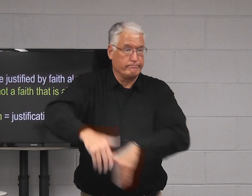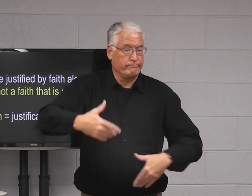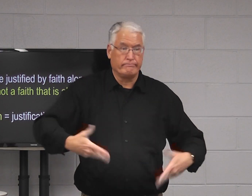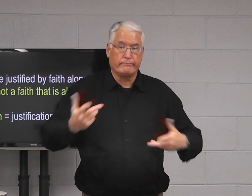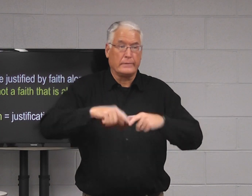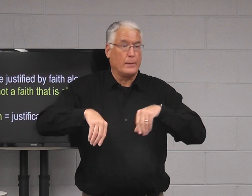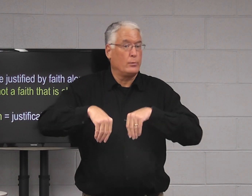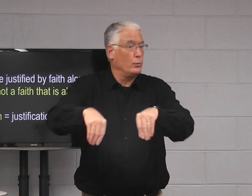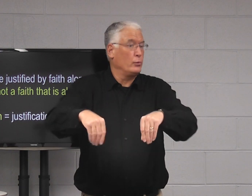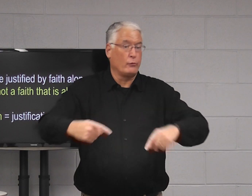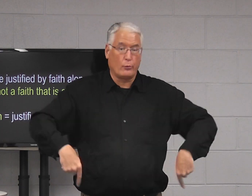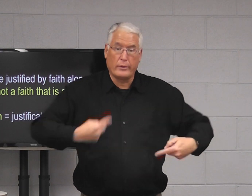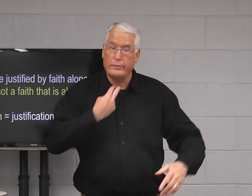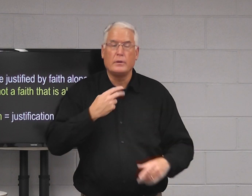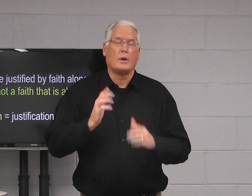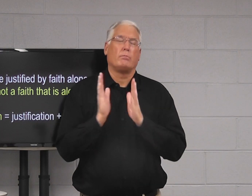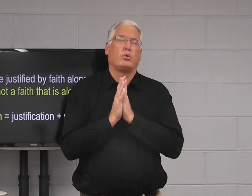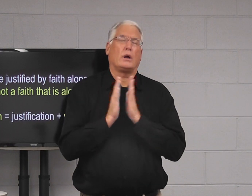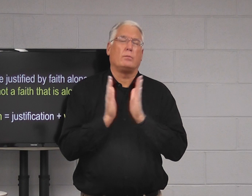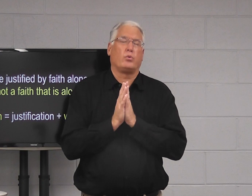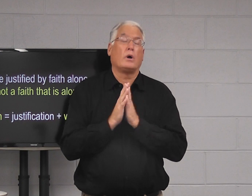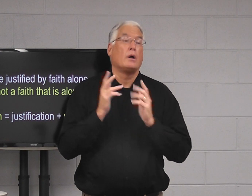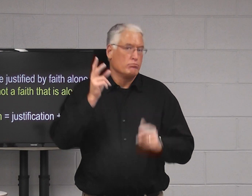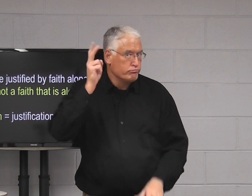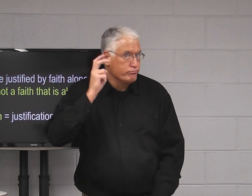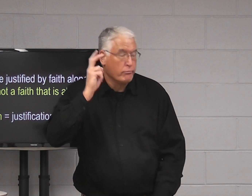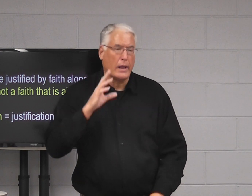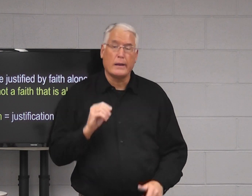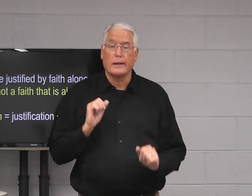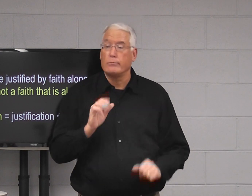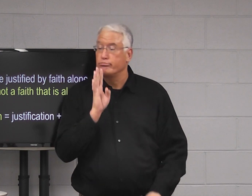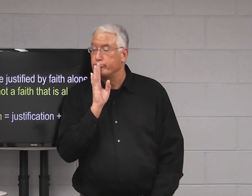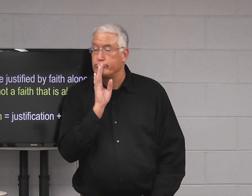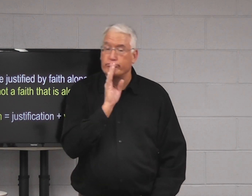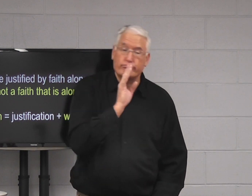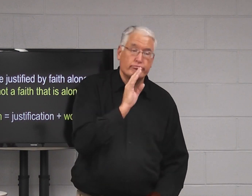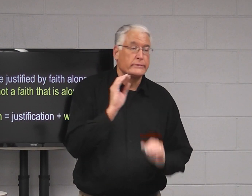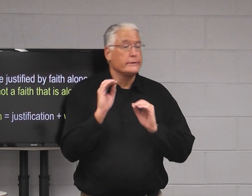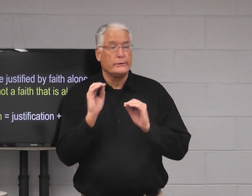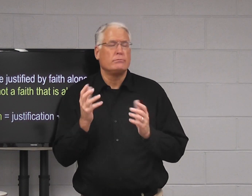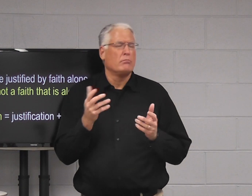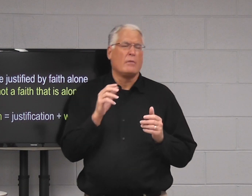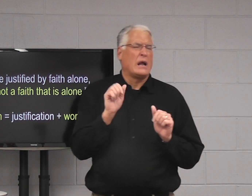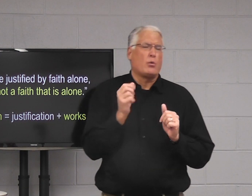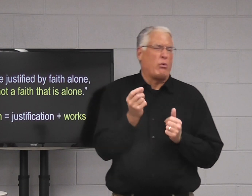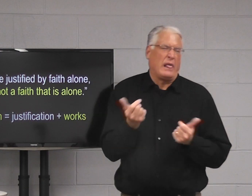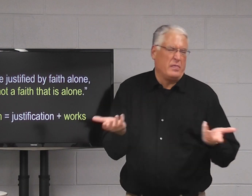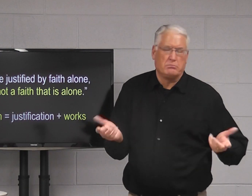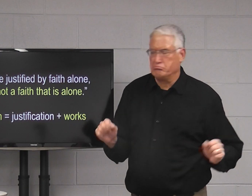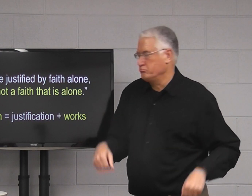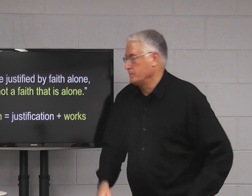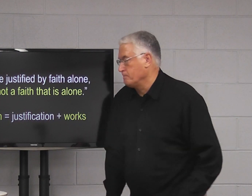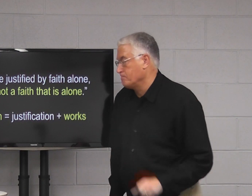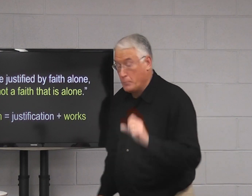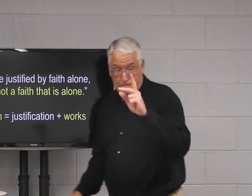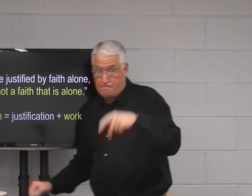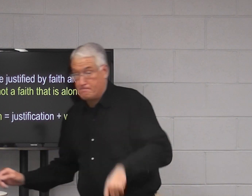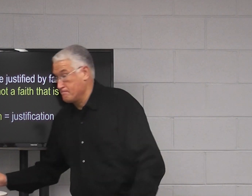you know, they, people who are stuck in a wheelchair, people, you know, they can do different things.